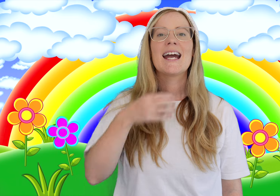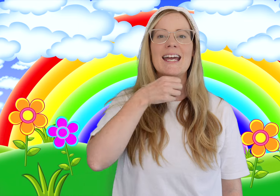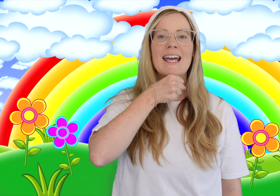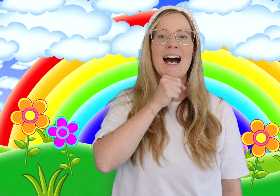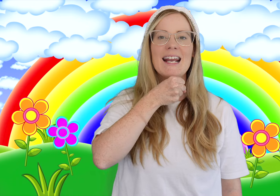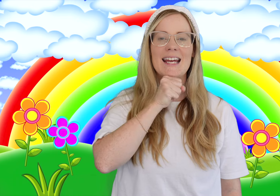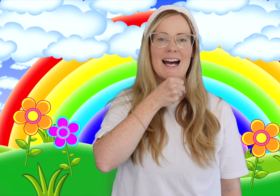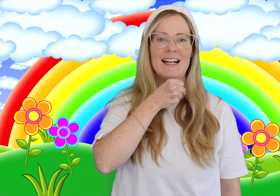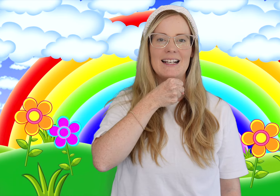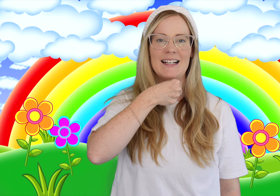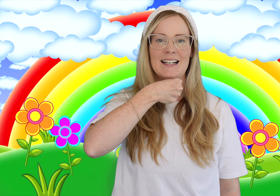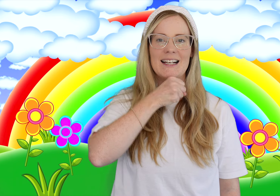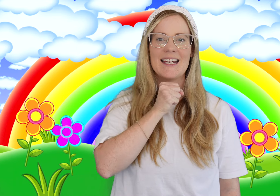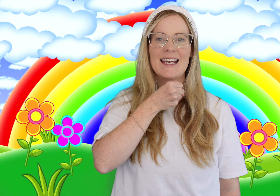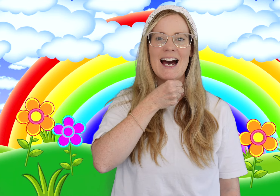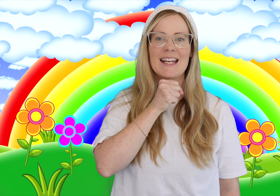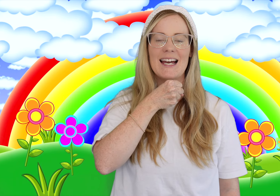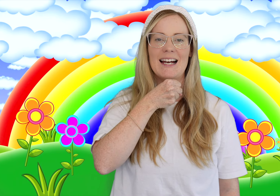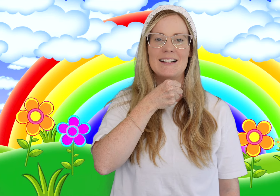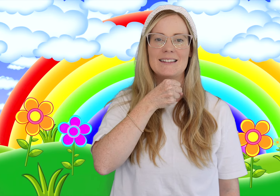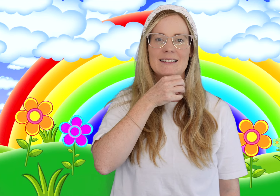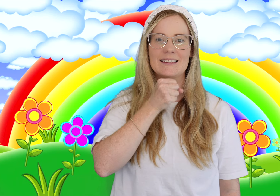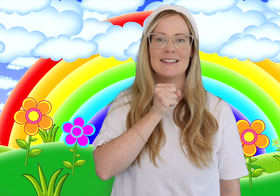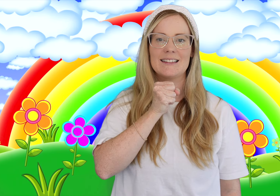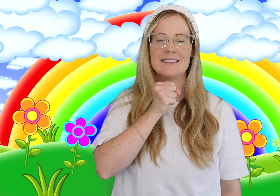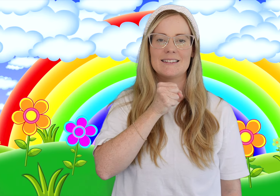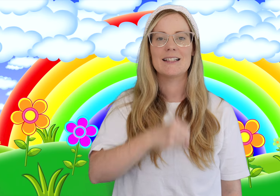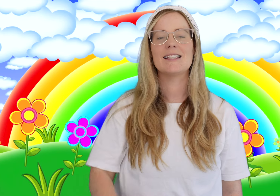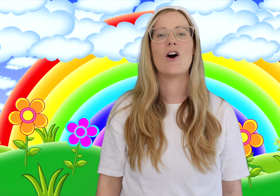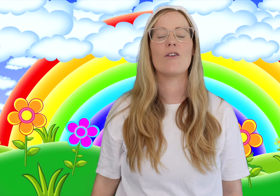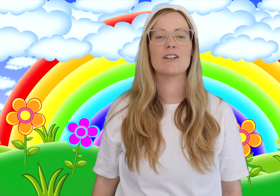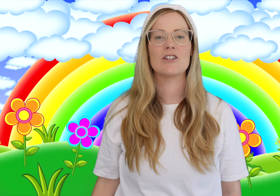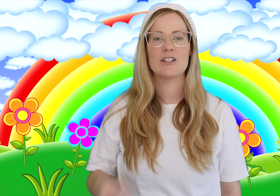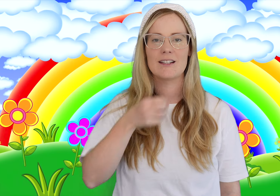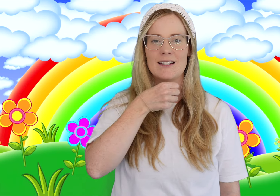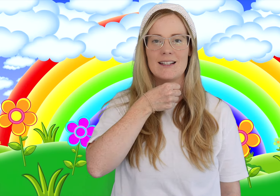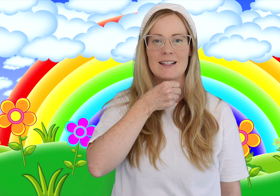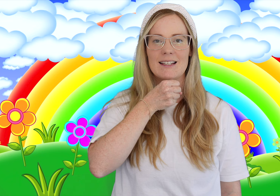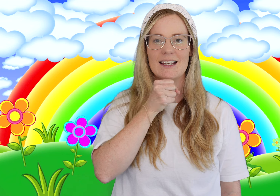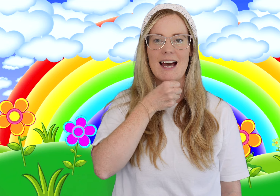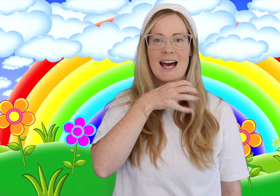Karaka. Karaka is orange. Karaka.